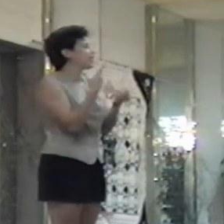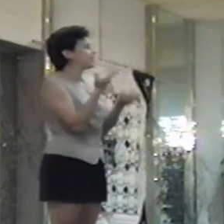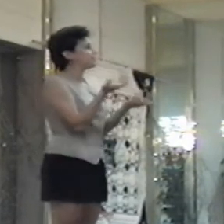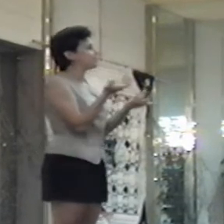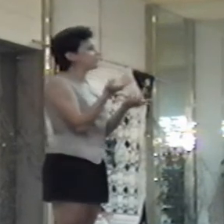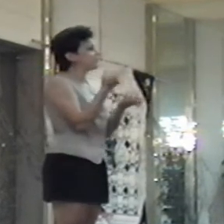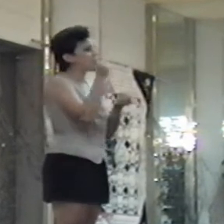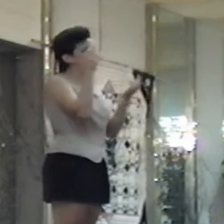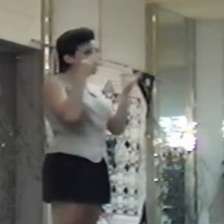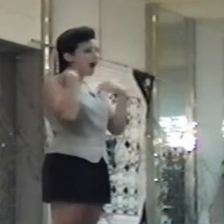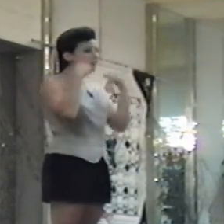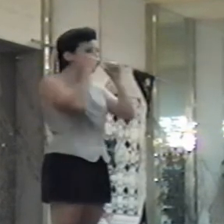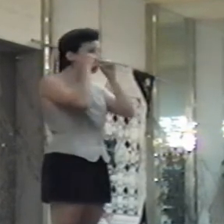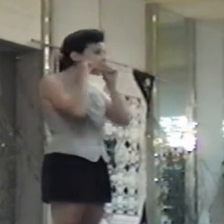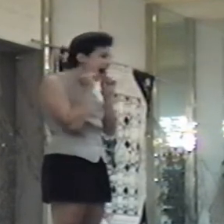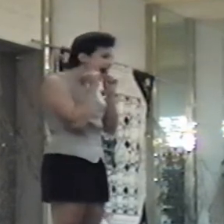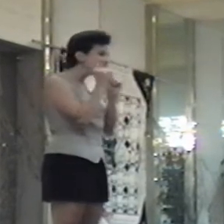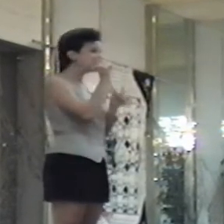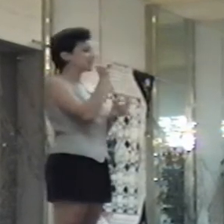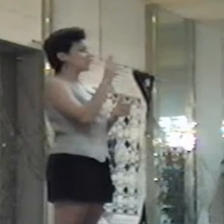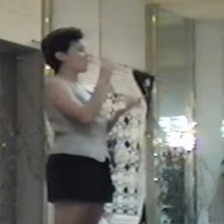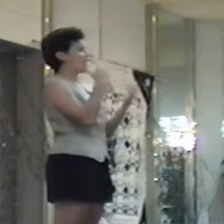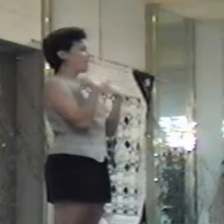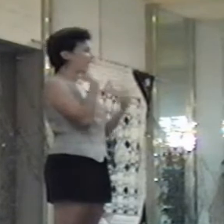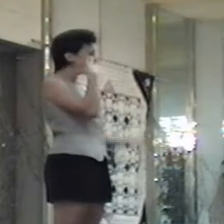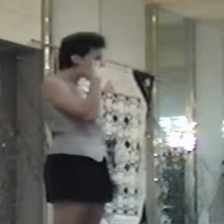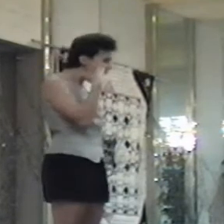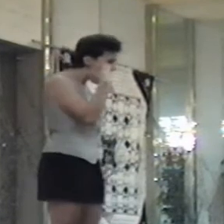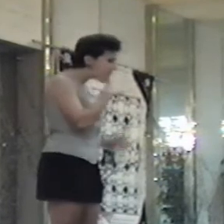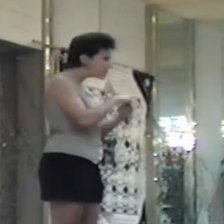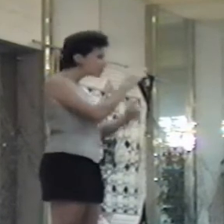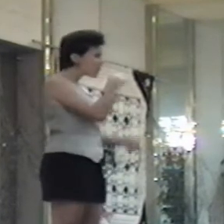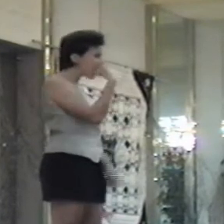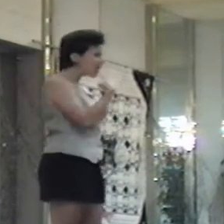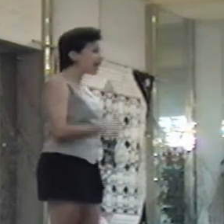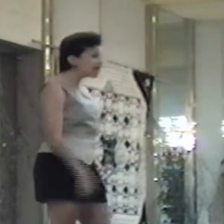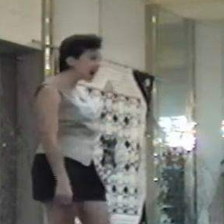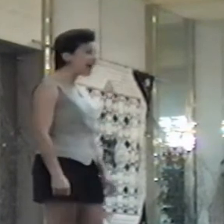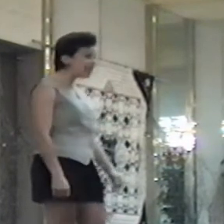them clearly, or if they have a mustache, I can't, or if they have gum in their mouth,